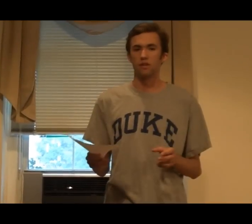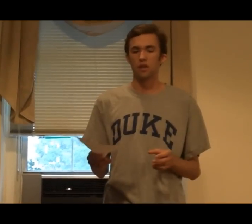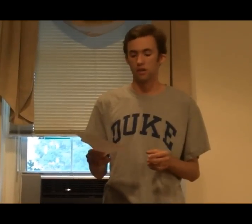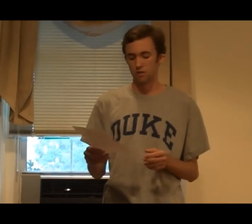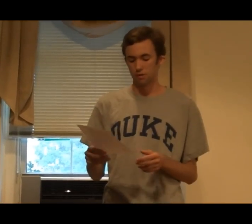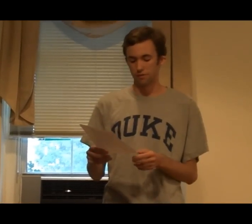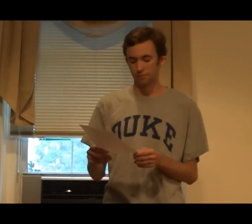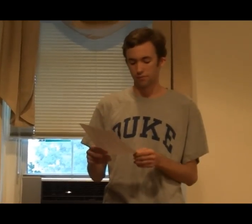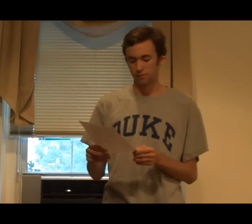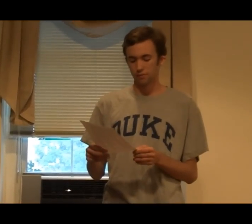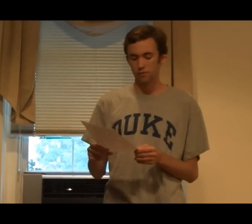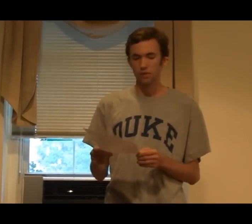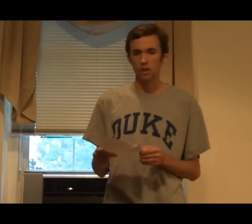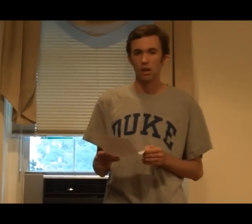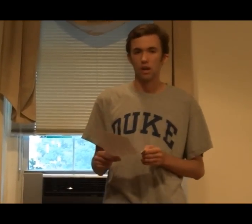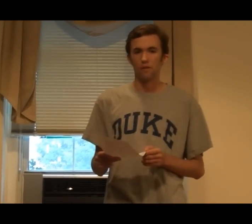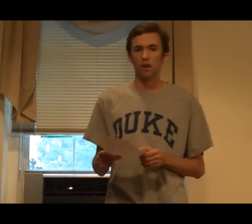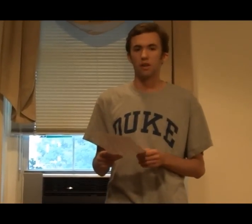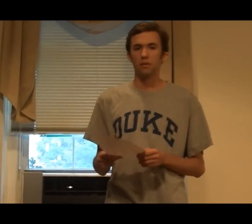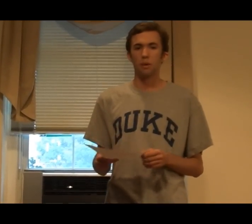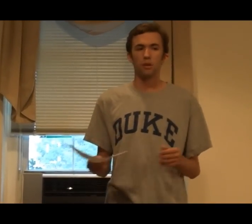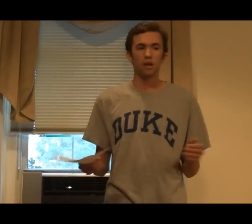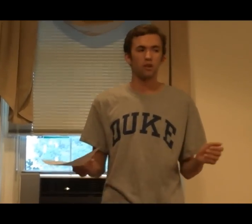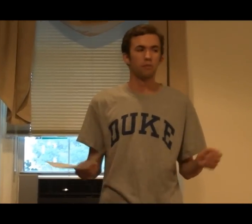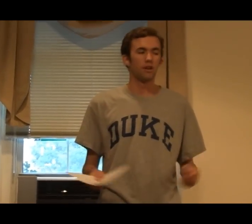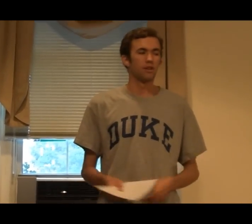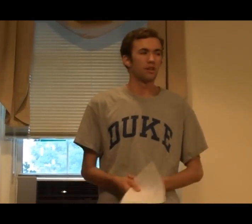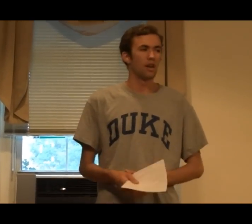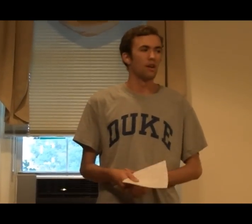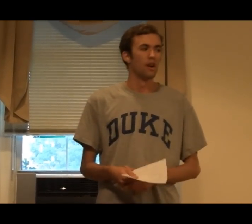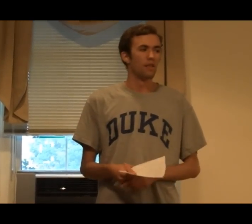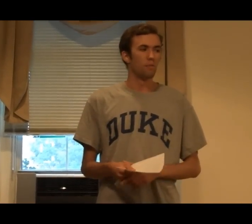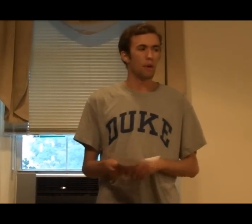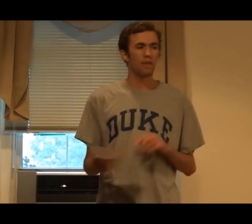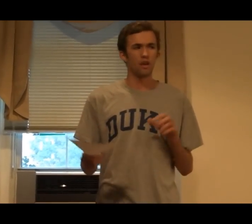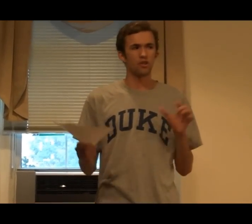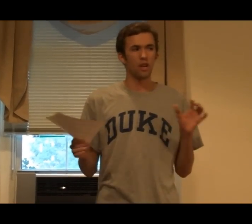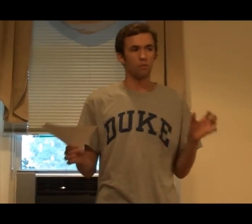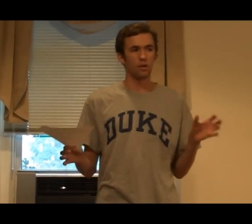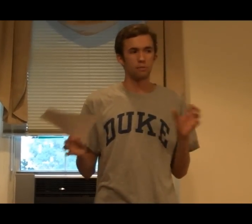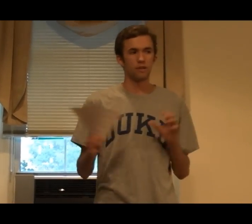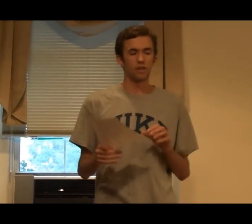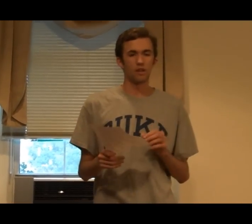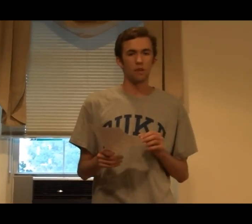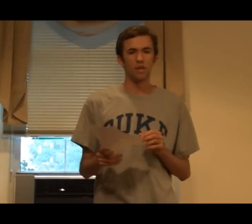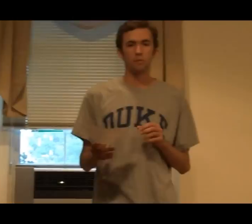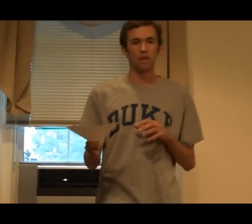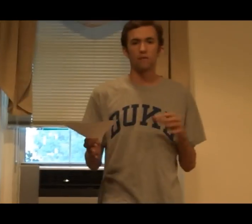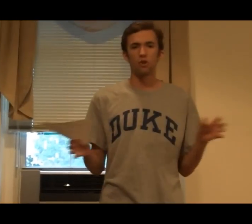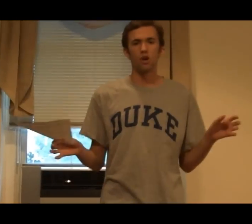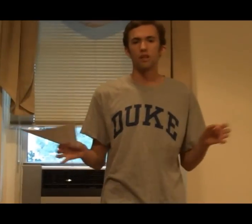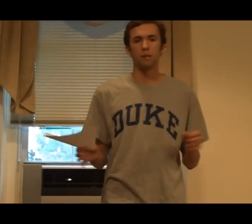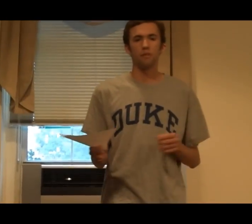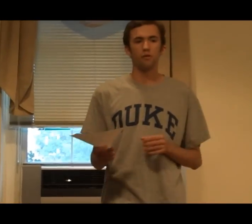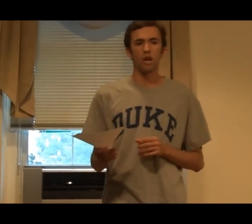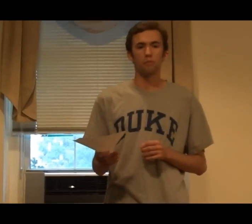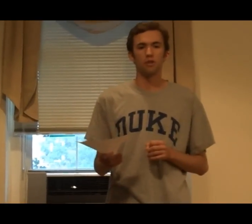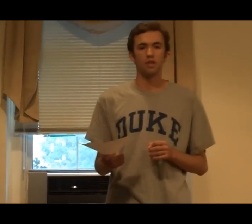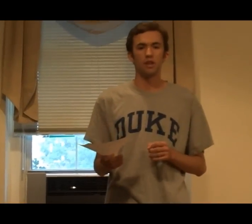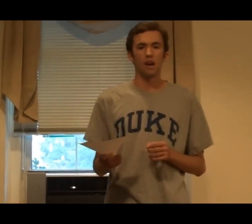unintelligible. Finally, people like Rupertaren say that maybe they understand what a specific sign means, but they have no concept of grammar or syntax.